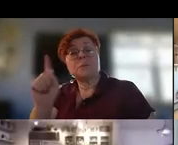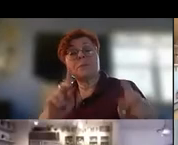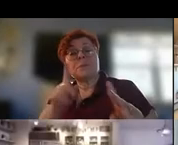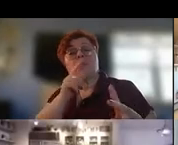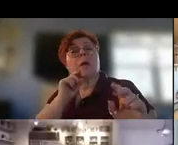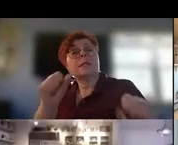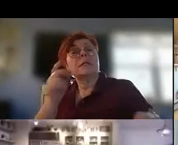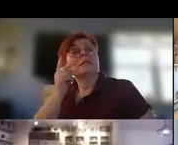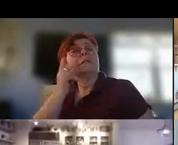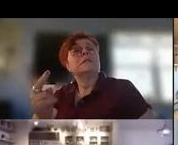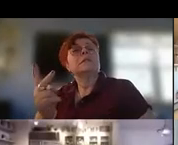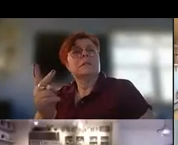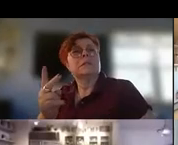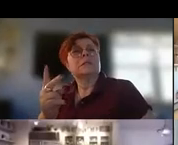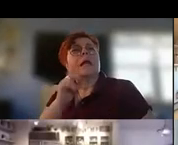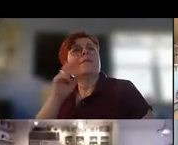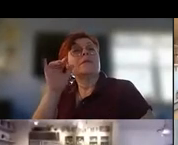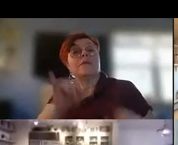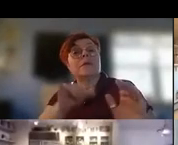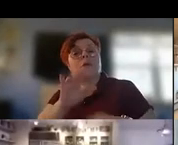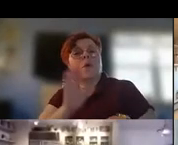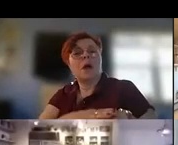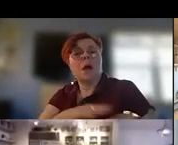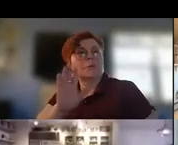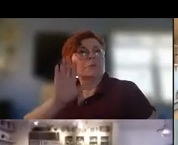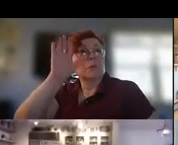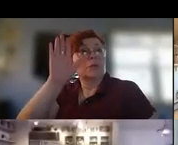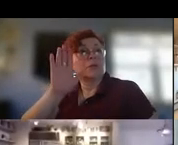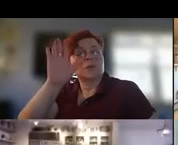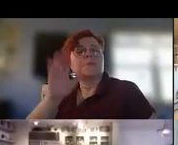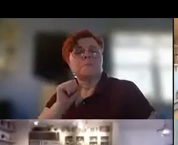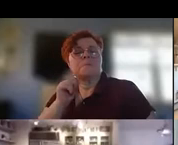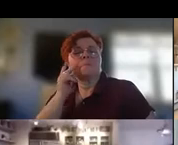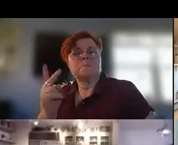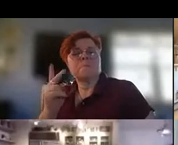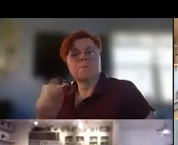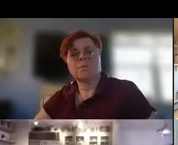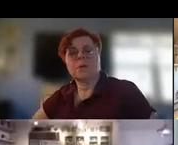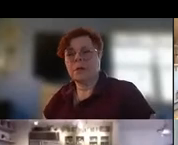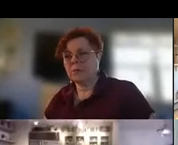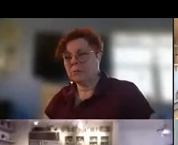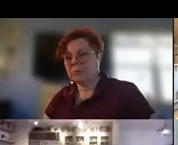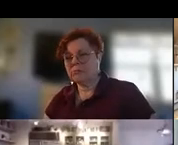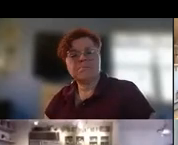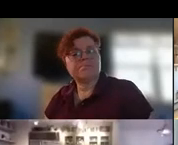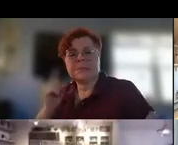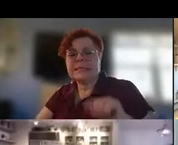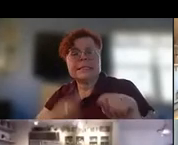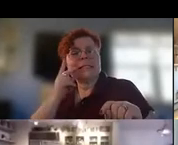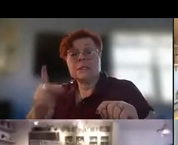have their video on i can see them if you raise your hand i can't see those that have their names